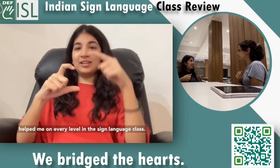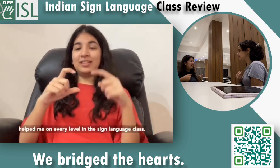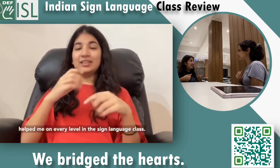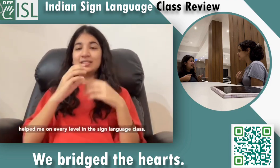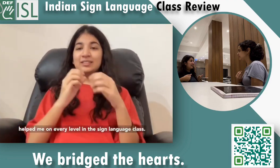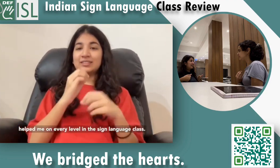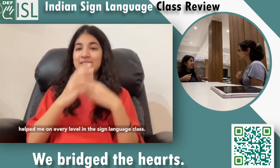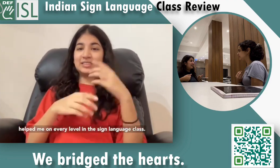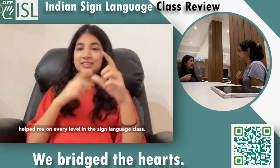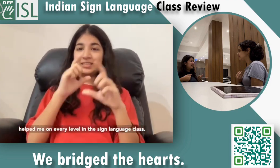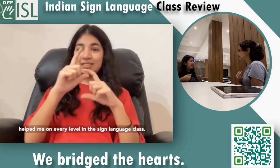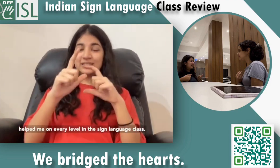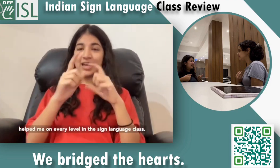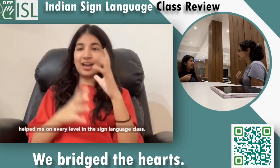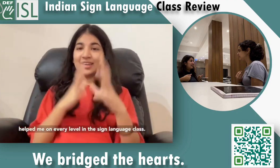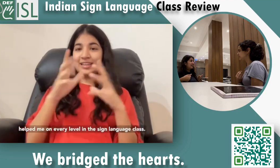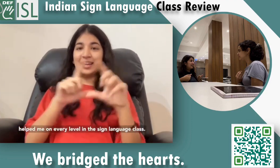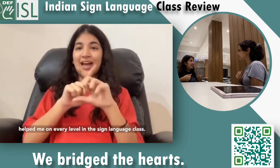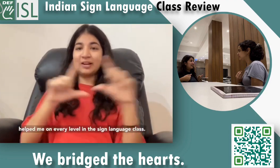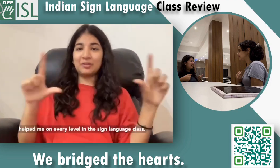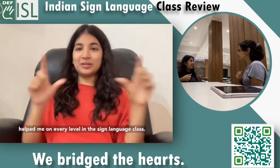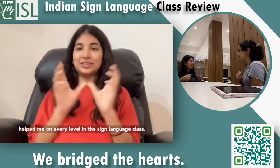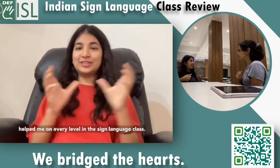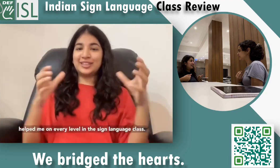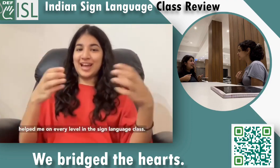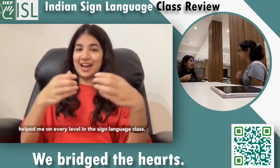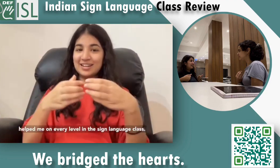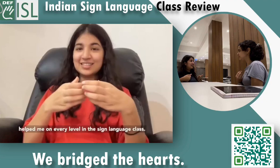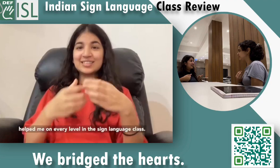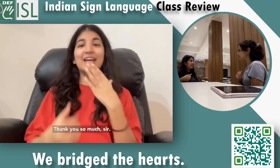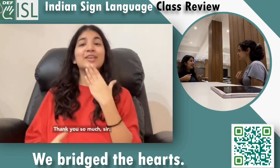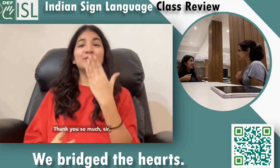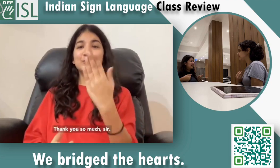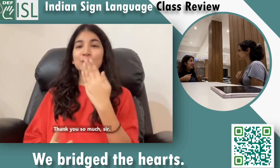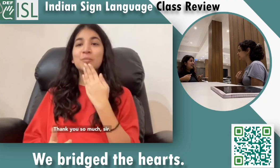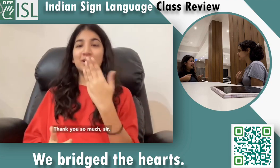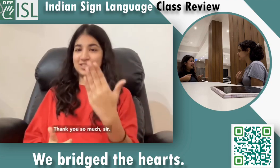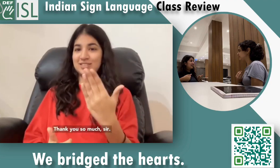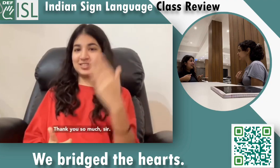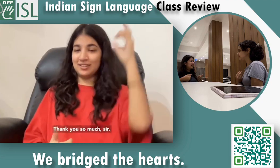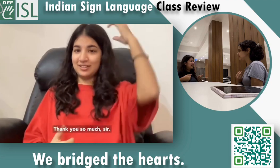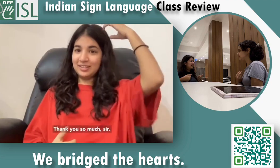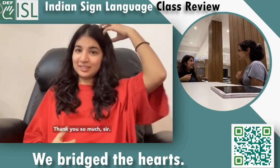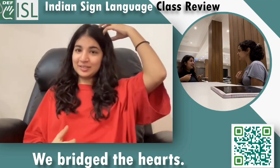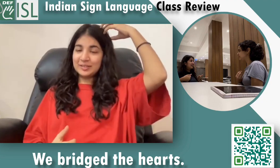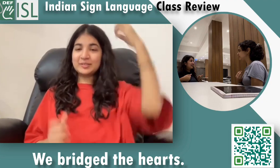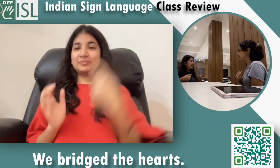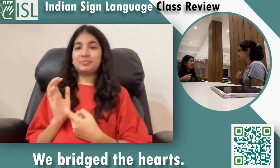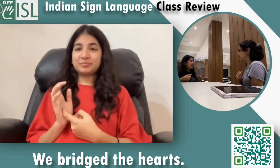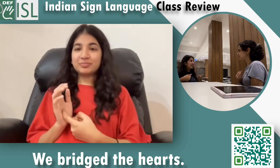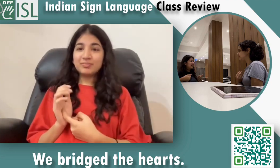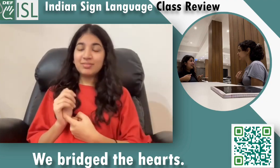level in the sign language class. Thank you so much sir.